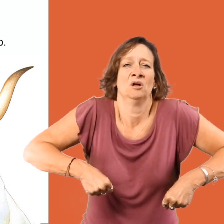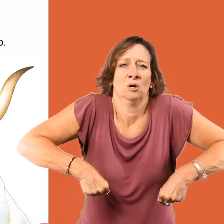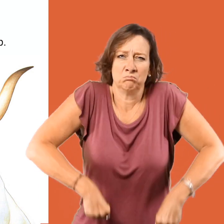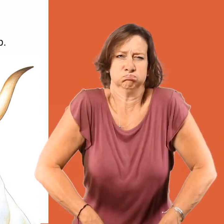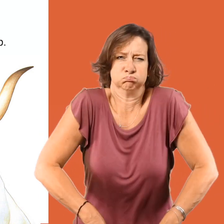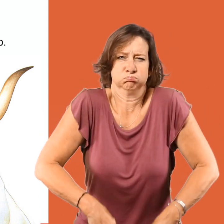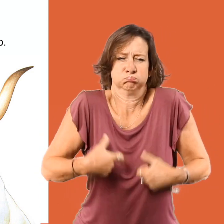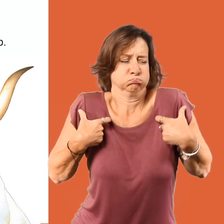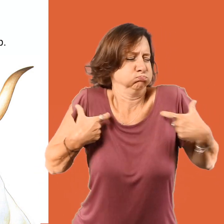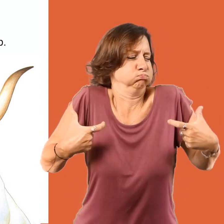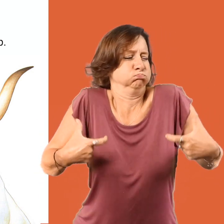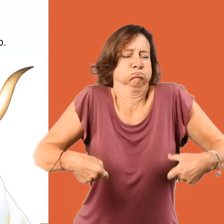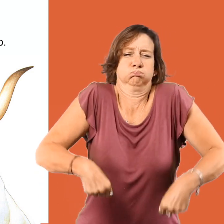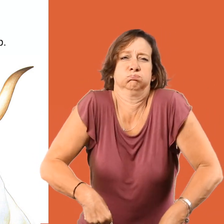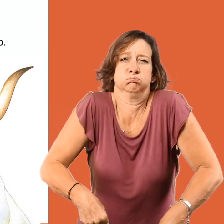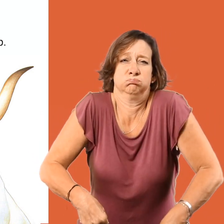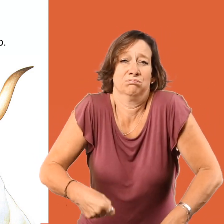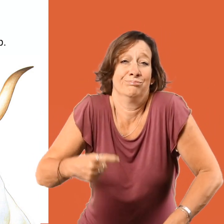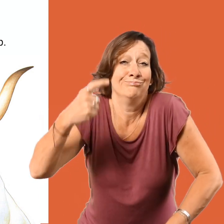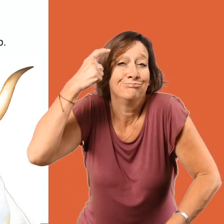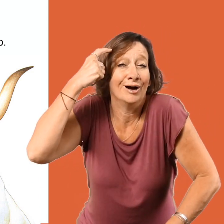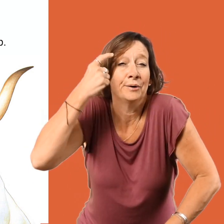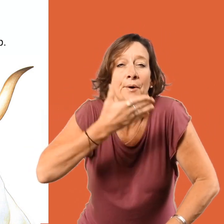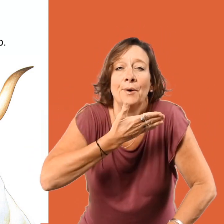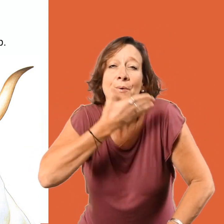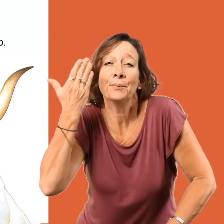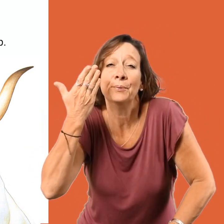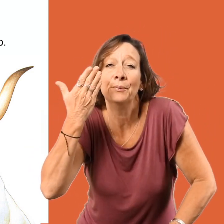beef and no brains.